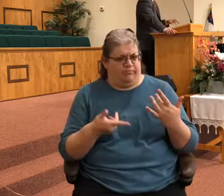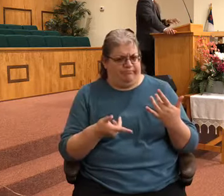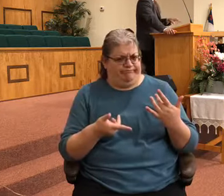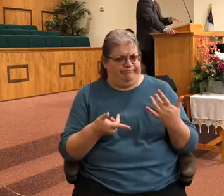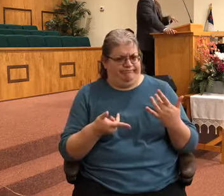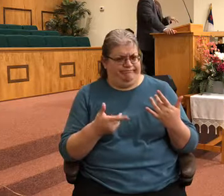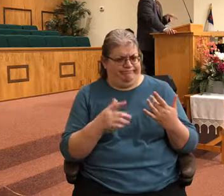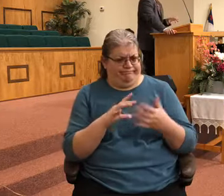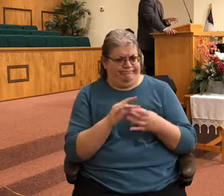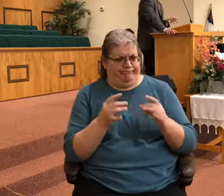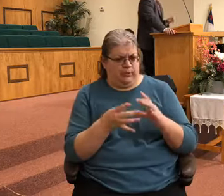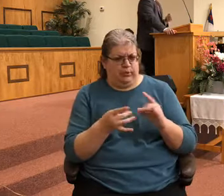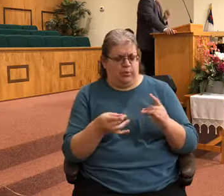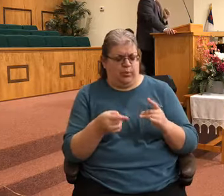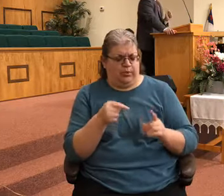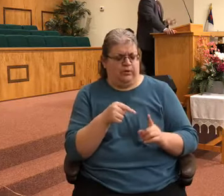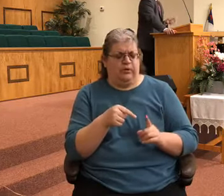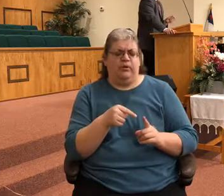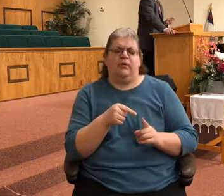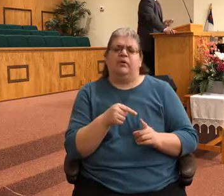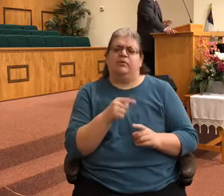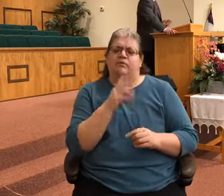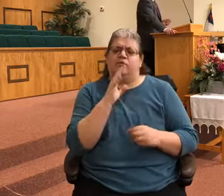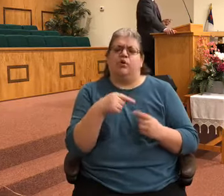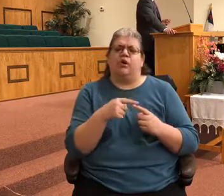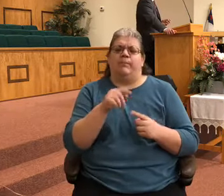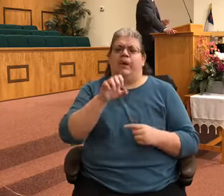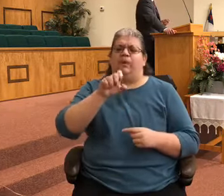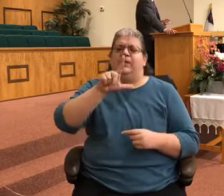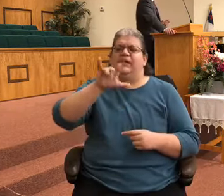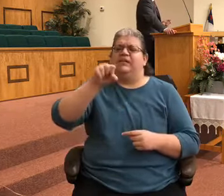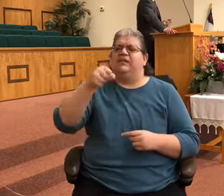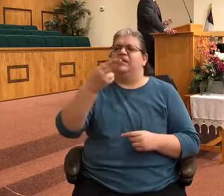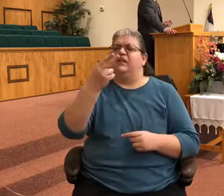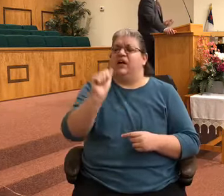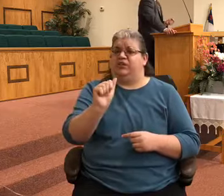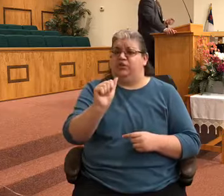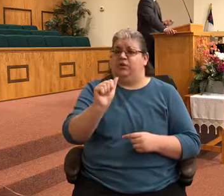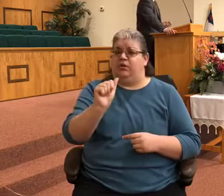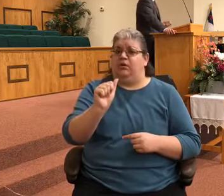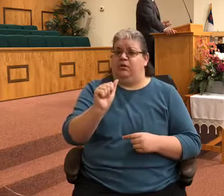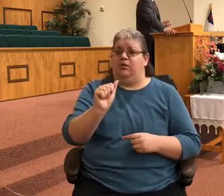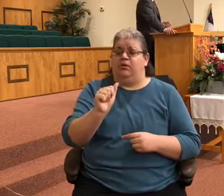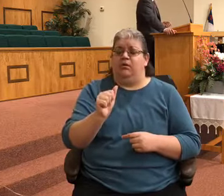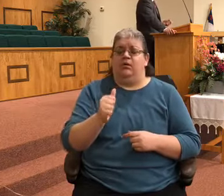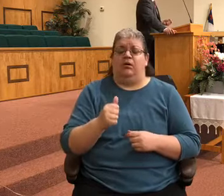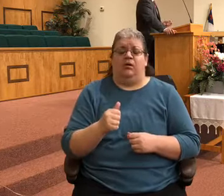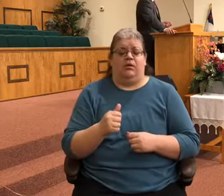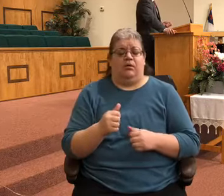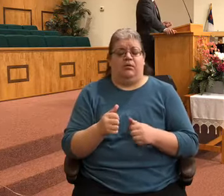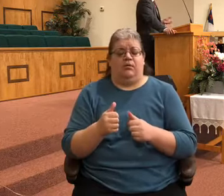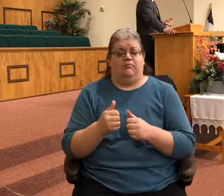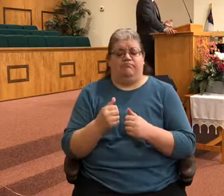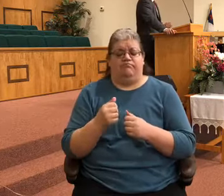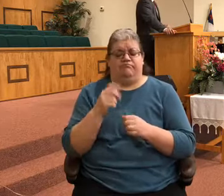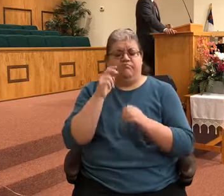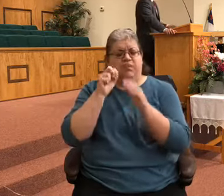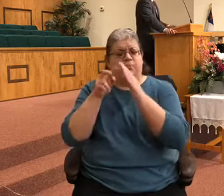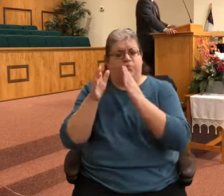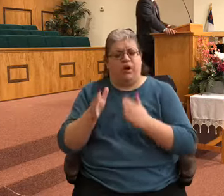This is in reference to Elisha the prophet, and he is about ready to pass. He is sick, and this sickness will lead